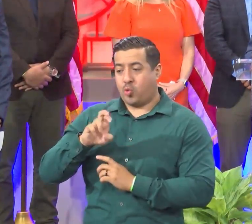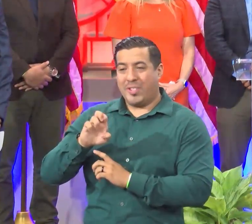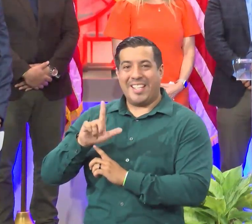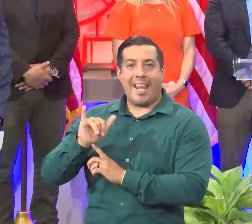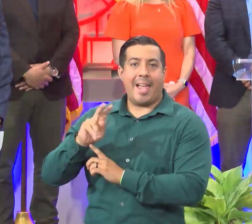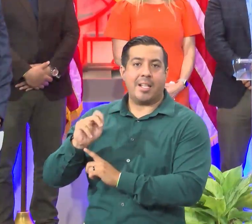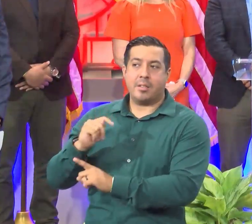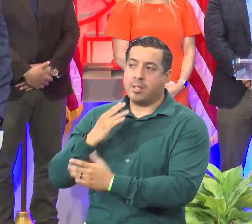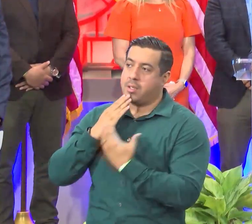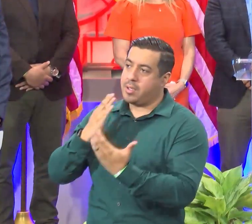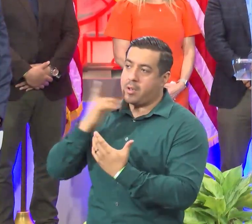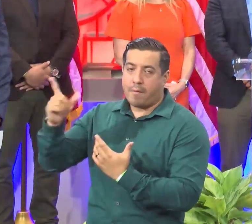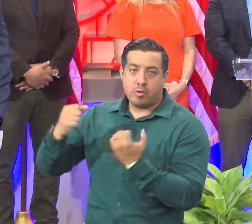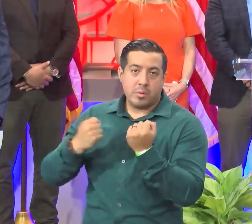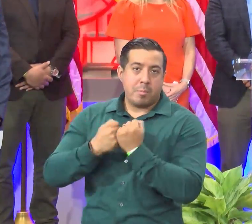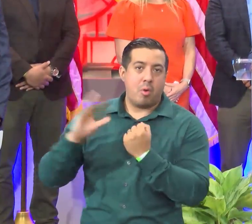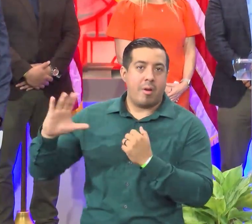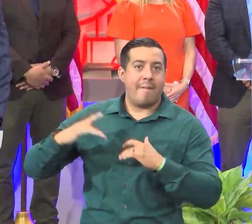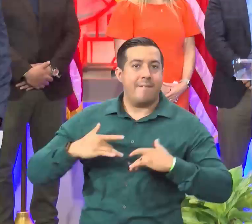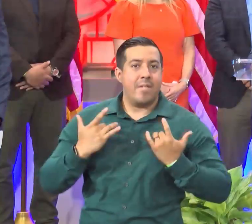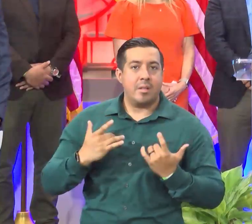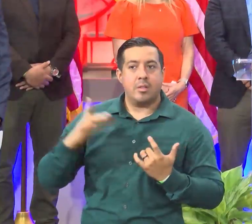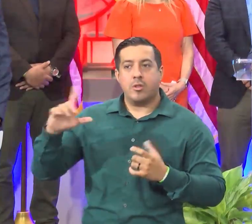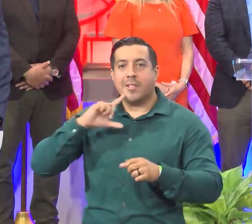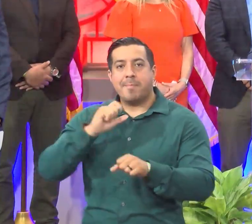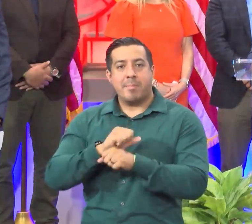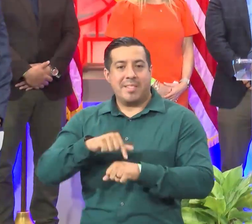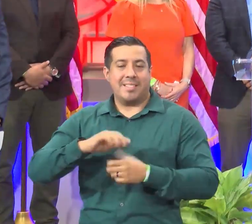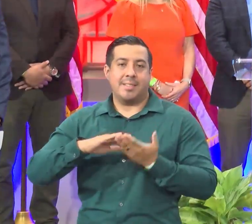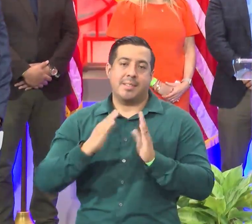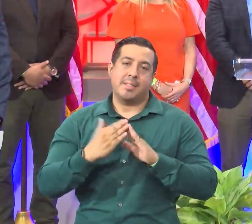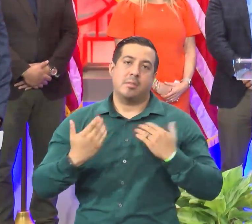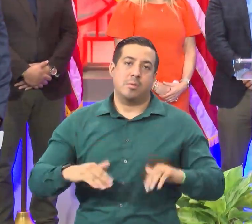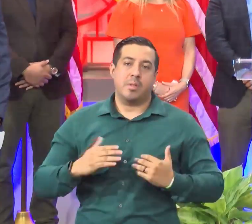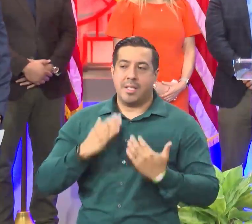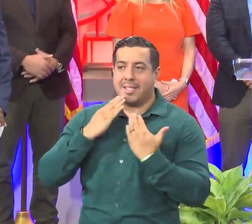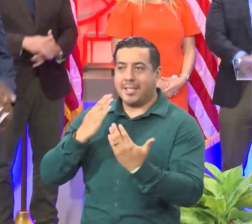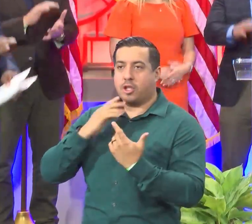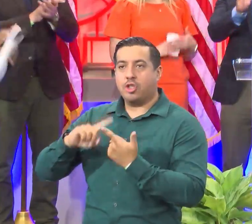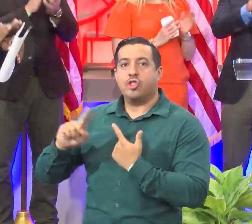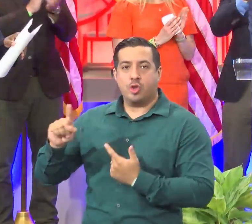continued support of this event and commitment to the city. And